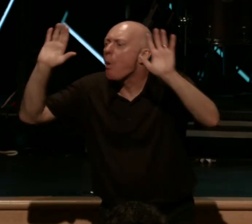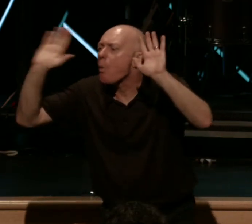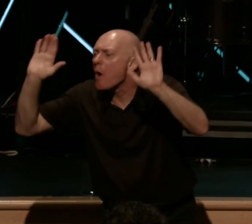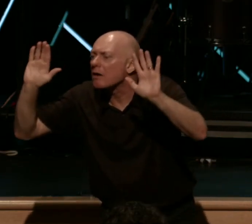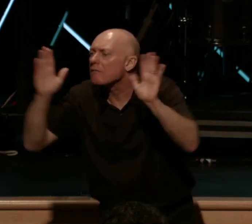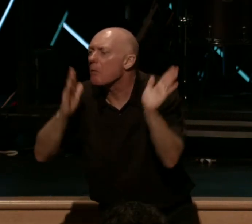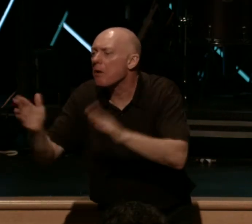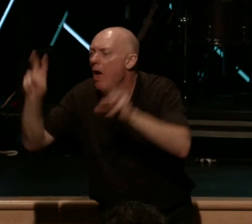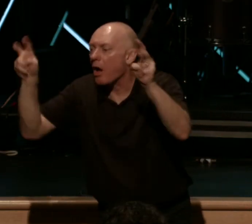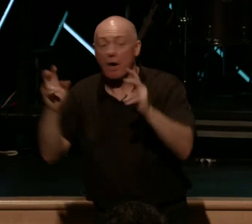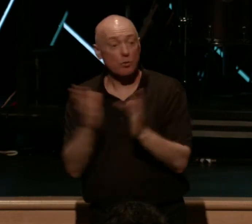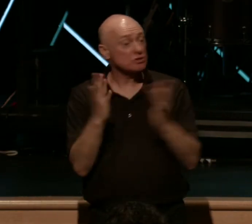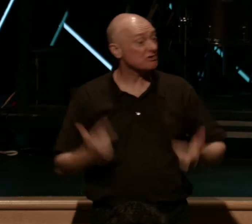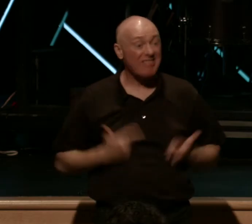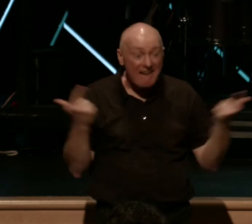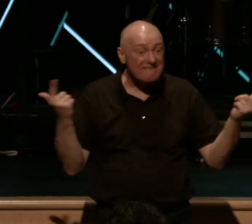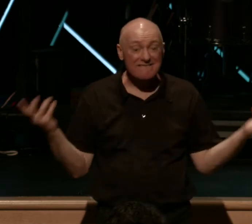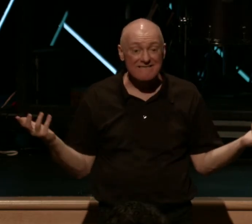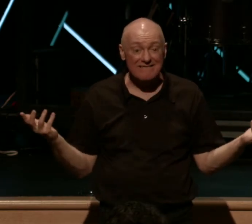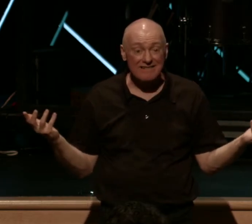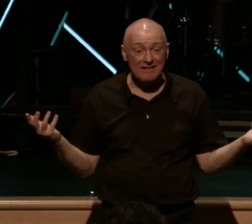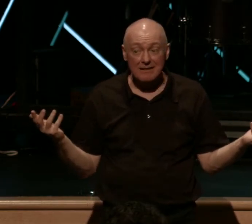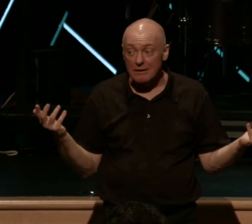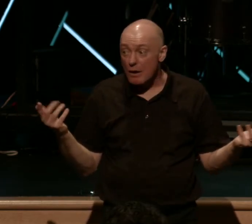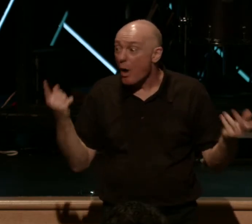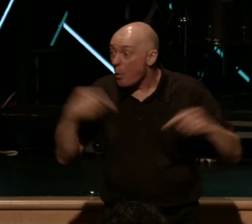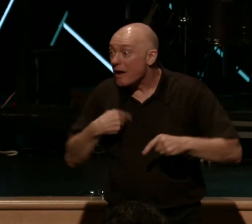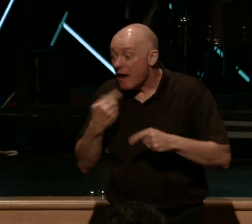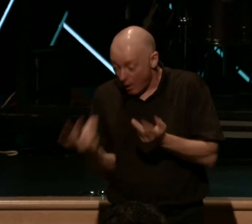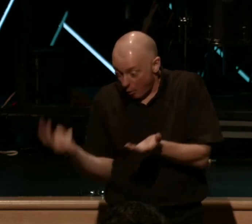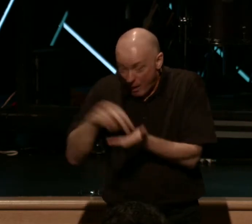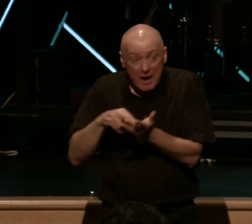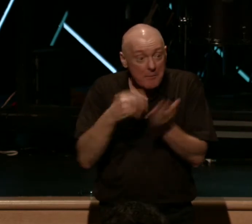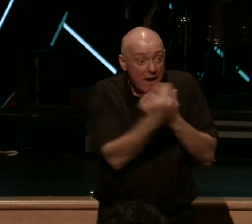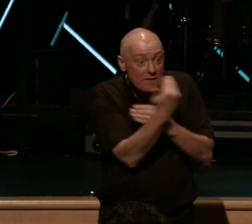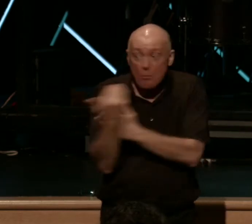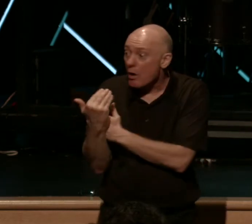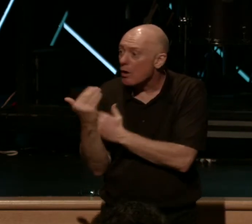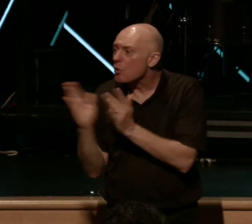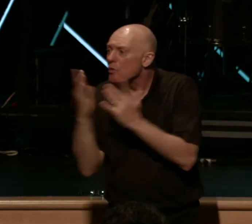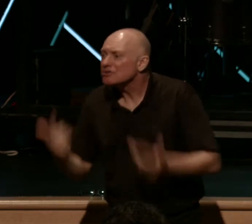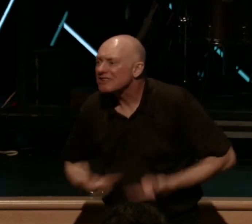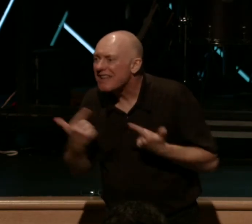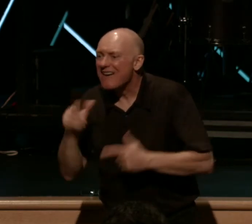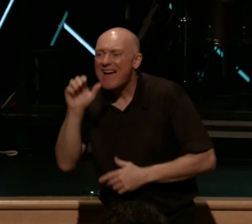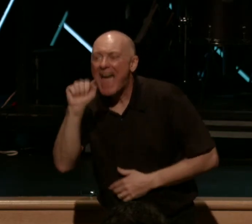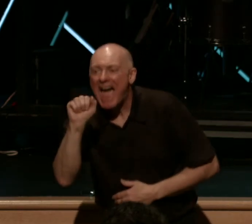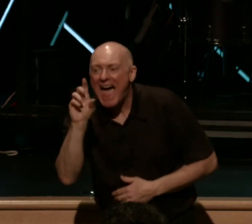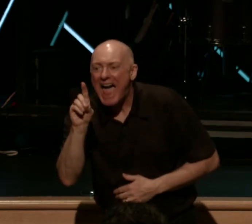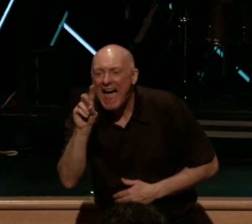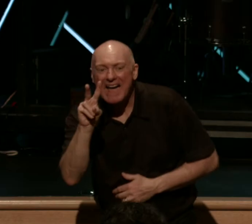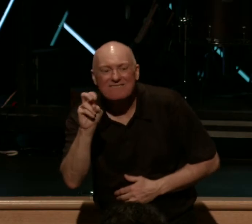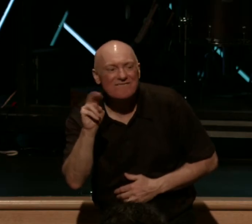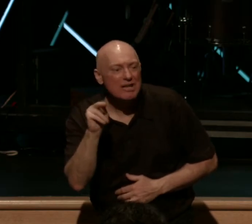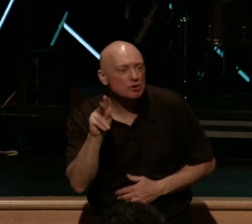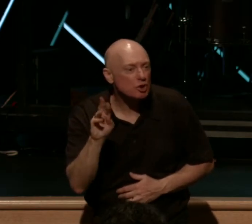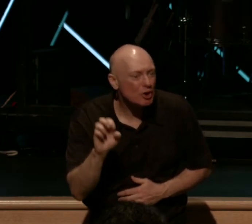the Christian life. Because listen, when I wake up every day, the Christian life is an adventure. That's why it's called the Great Commission.